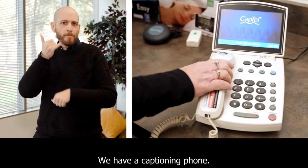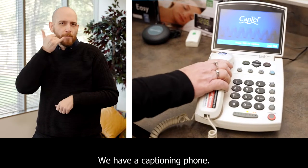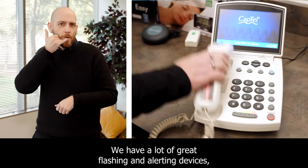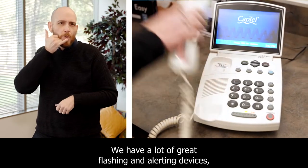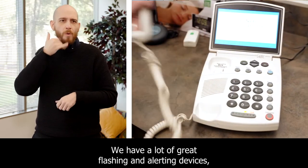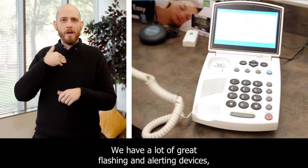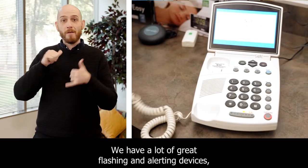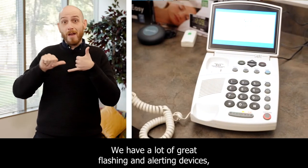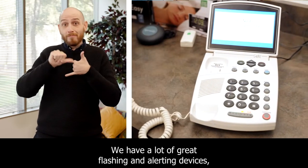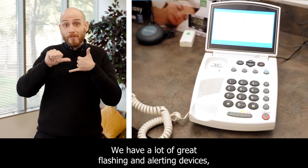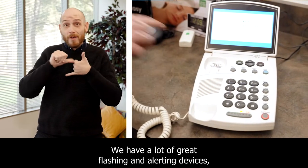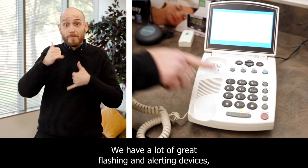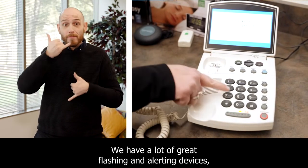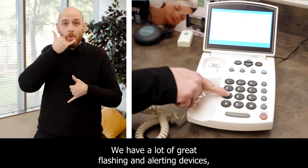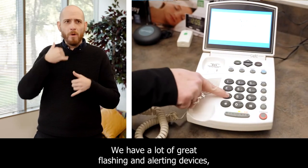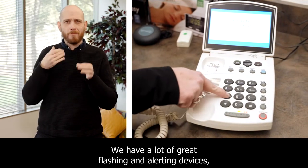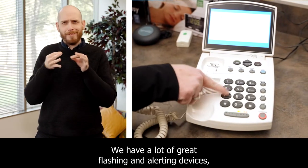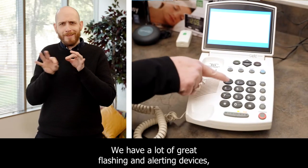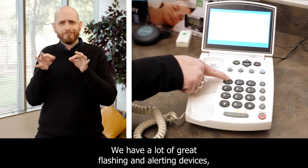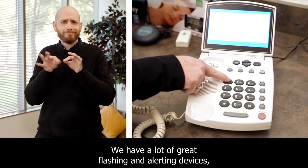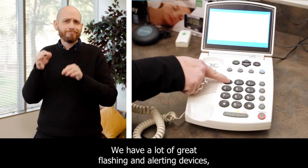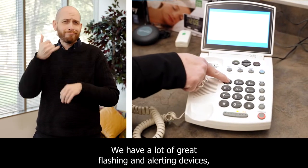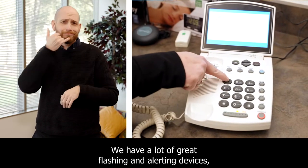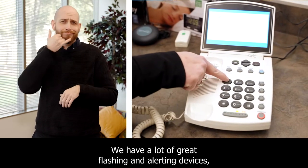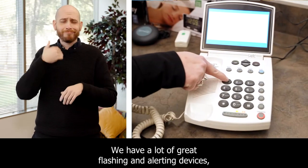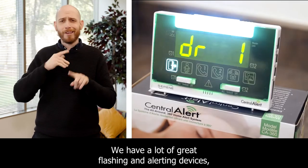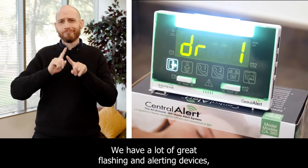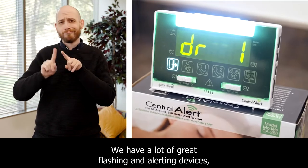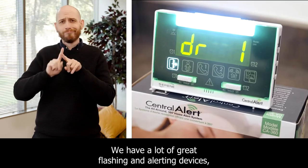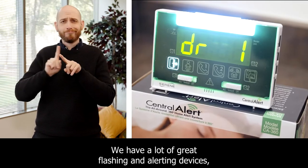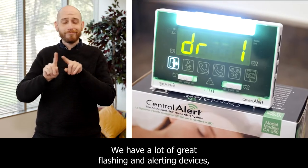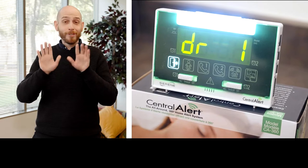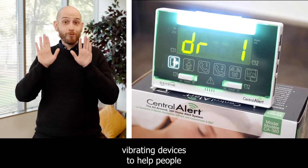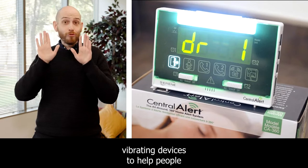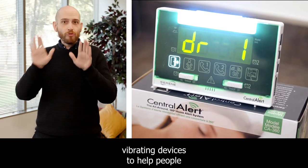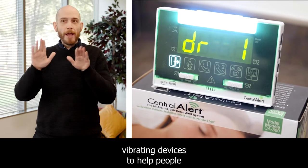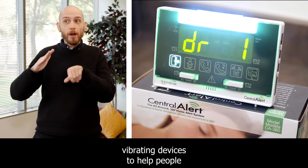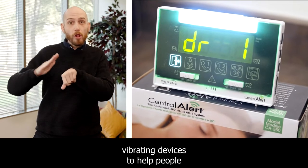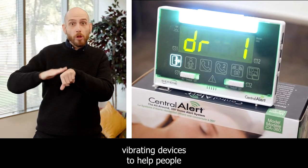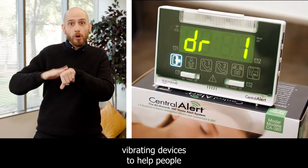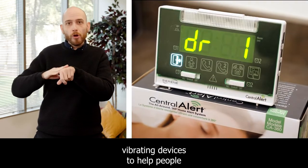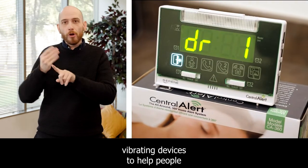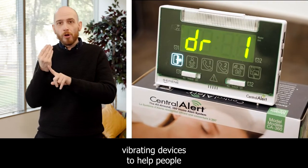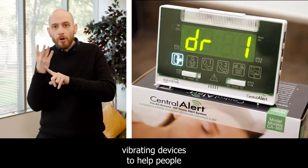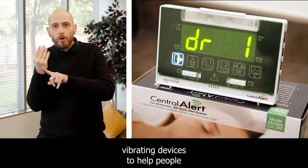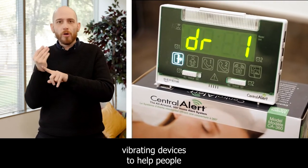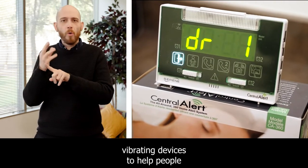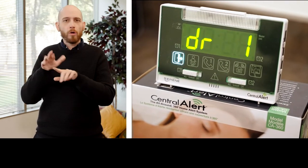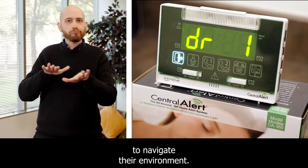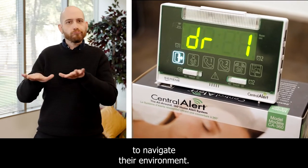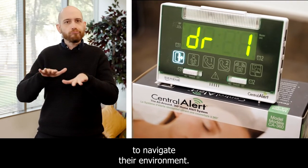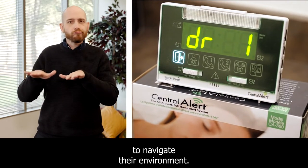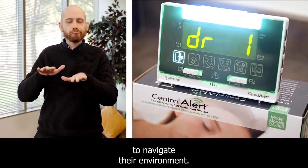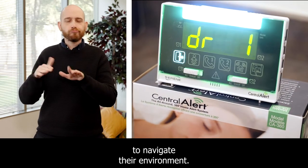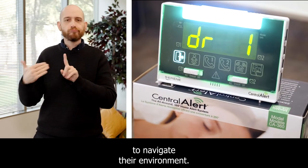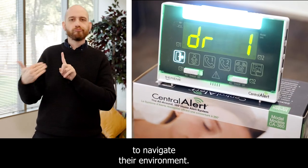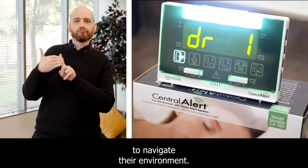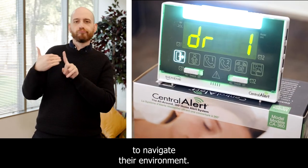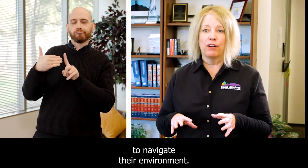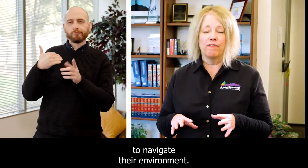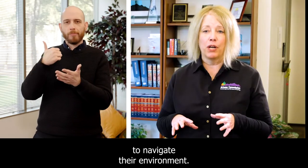phone. We have a lot of great flashing and alerting devices, vibrating devices, to help people to